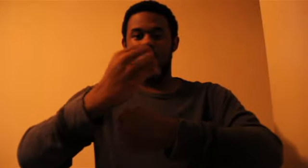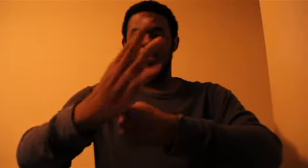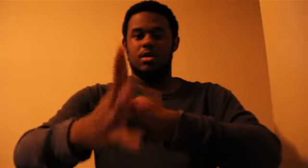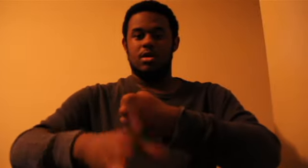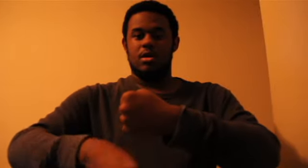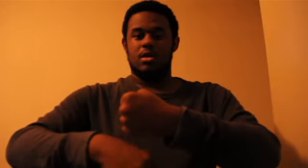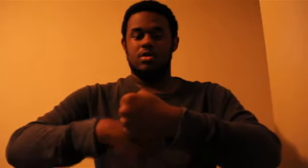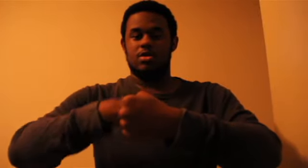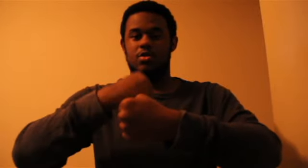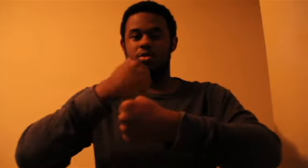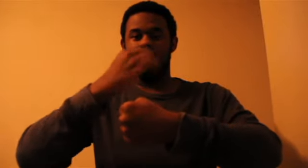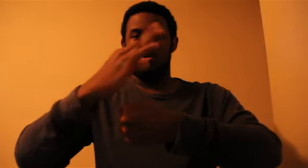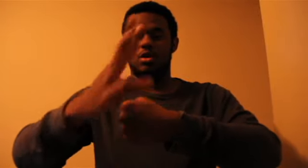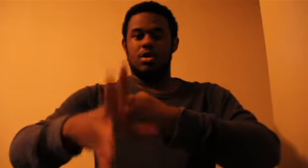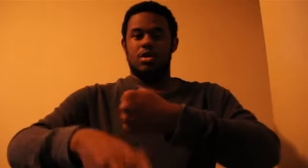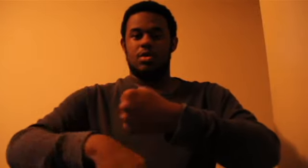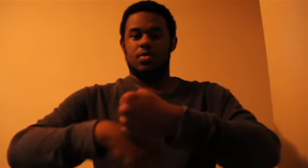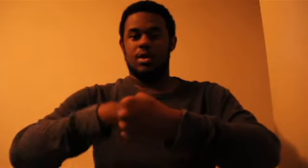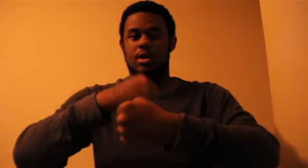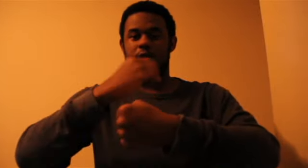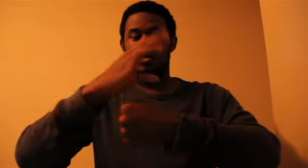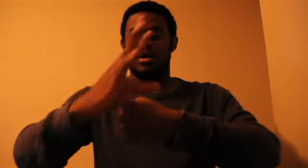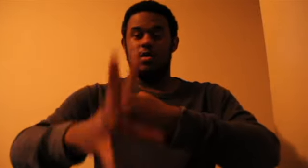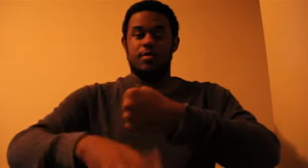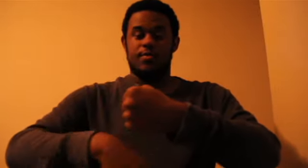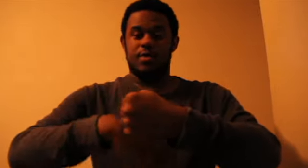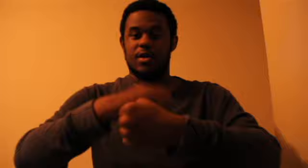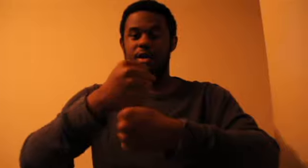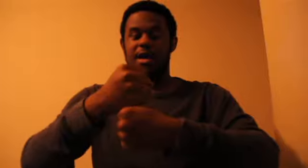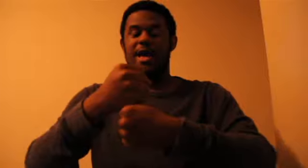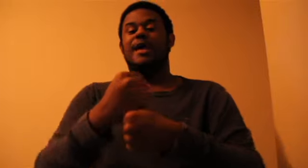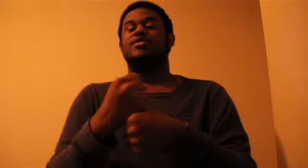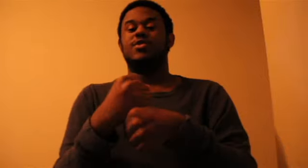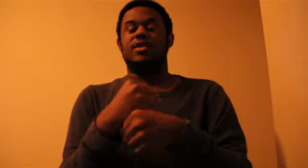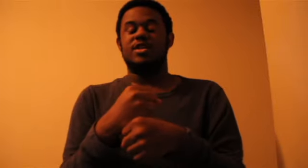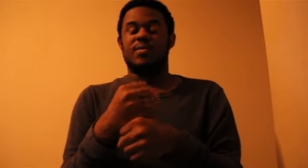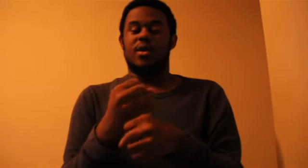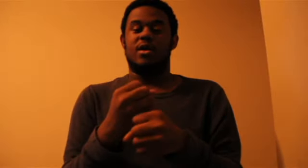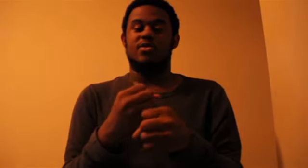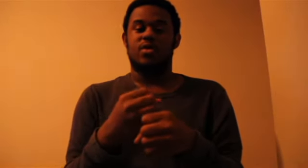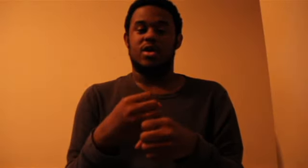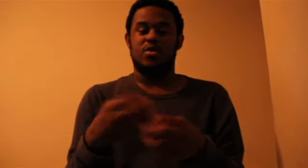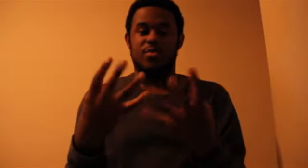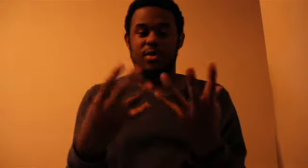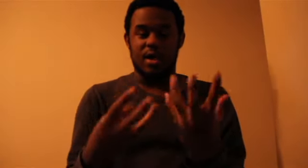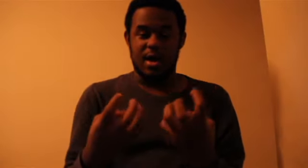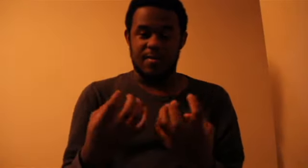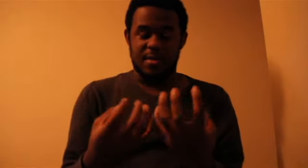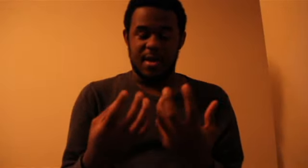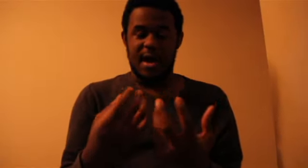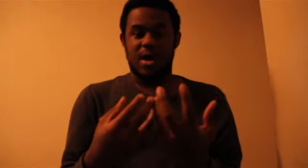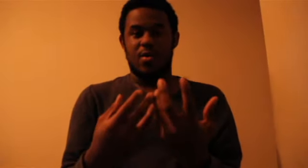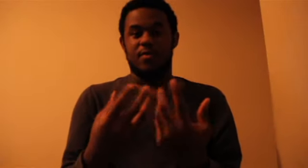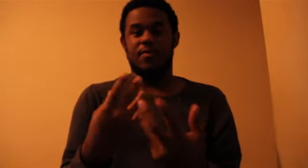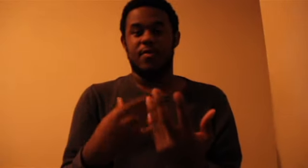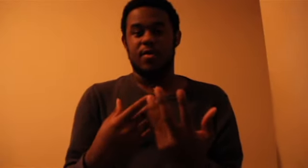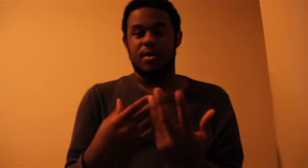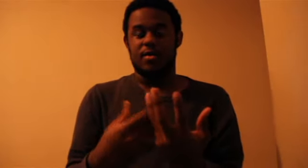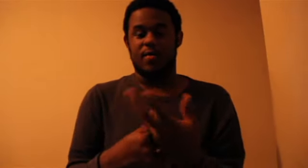one two three four as during this part is where you build up the power for the